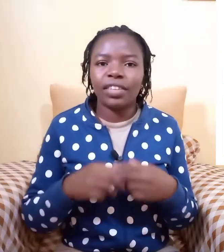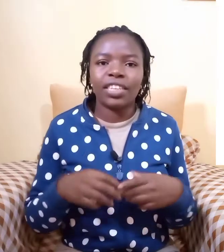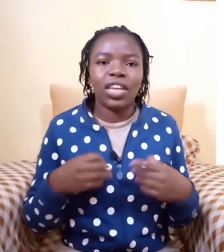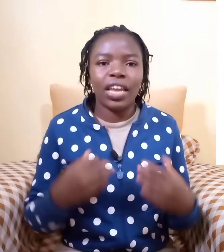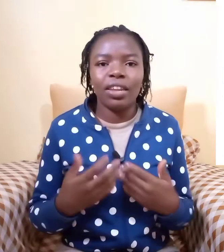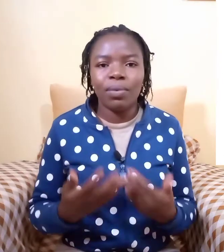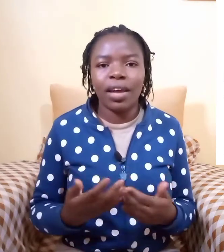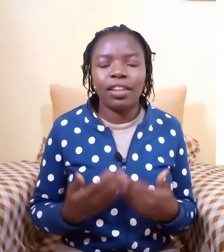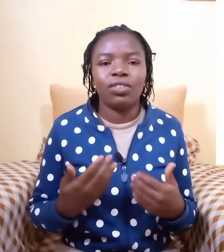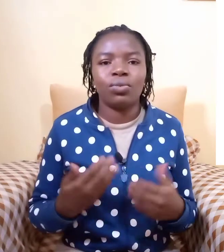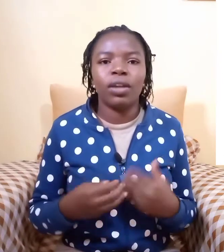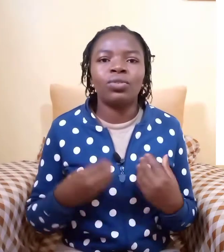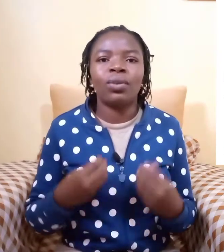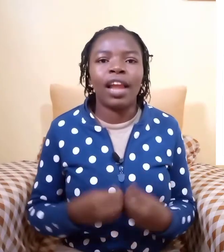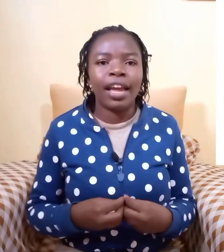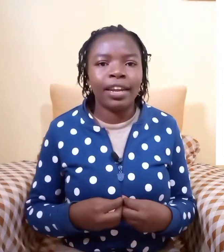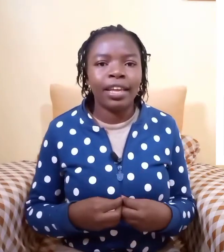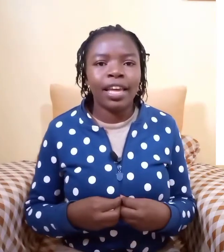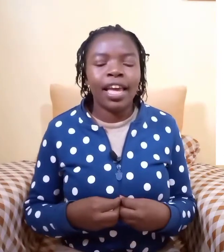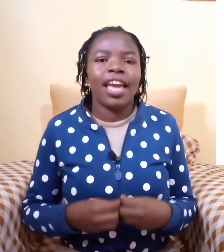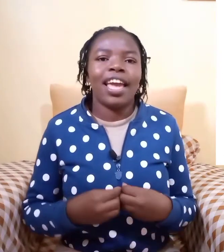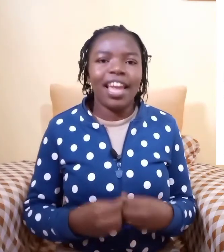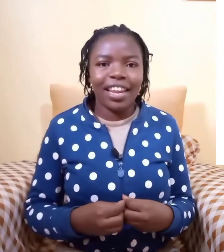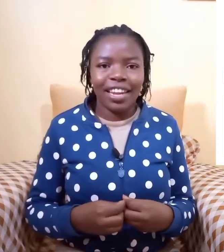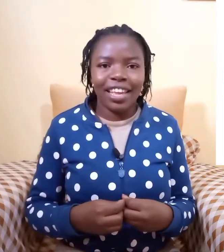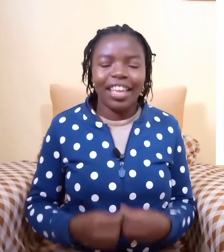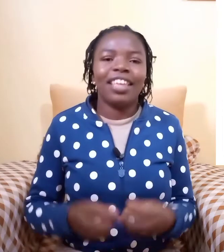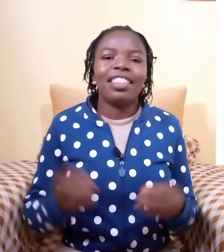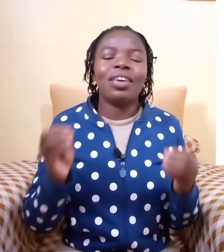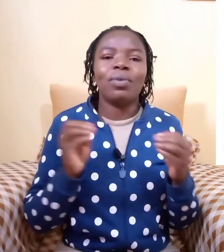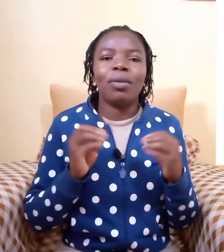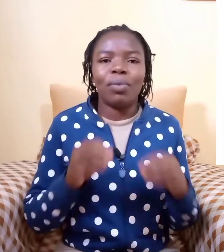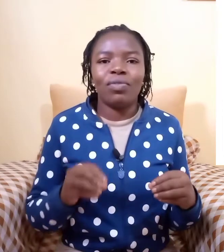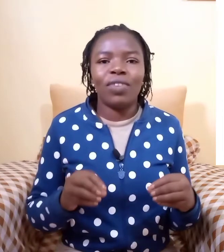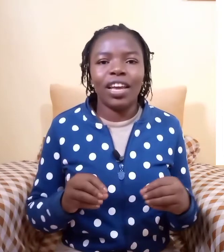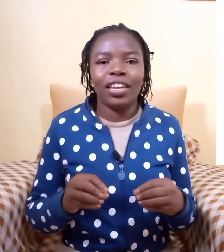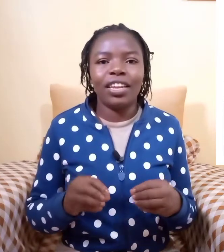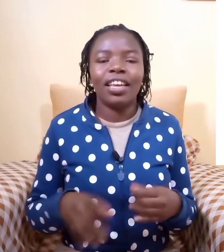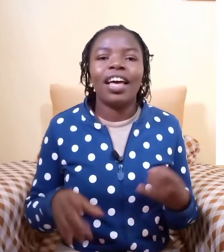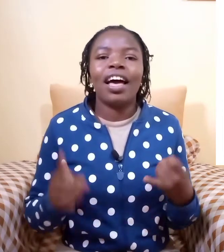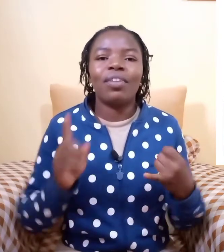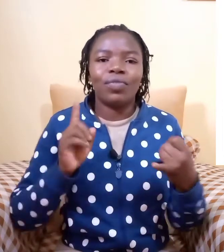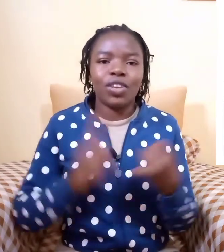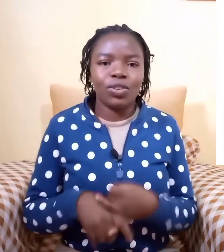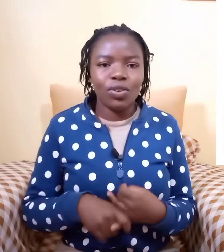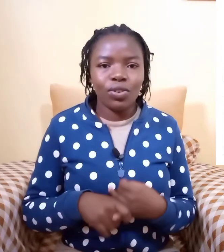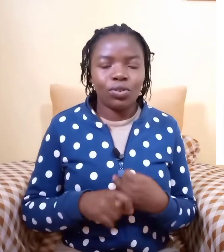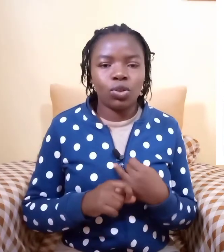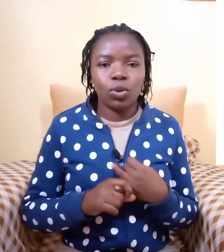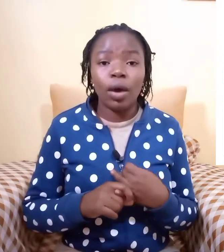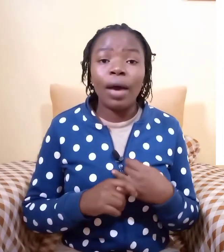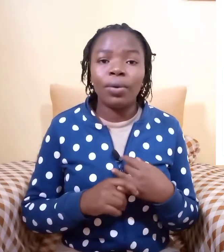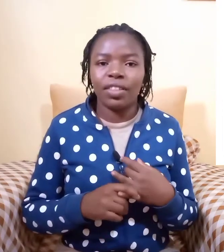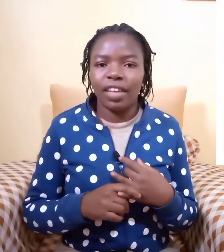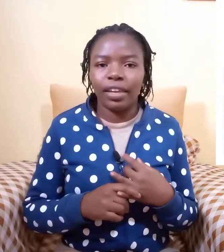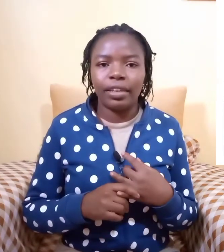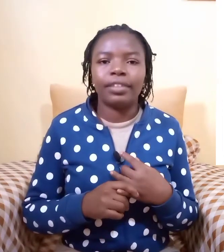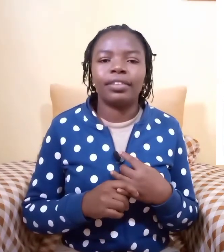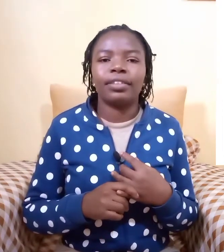search any word that you want to learn and they will provide a video to show you how the sign is